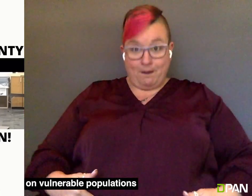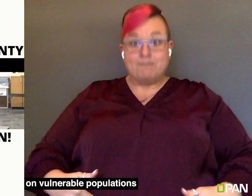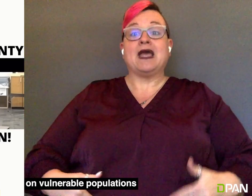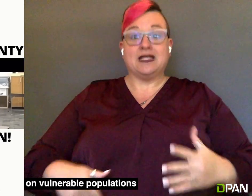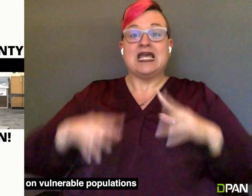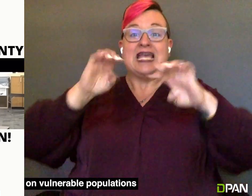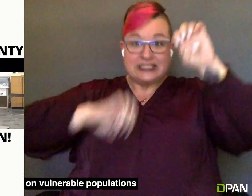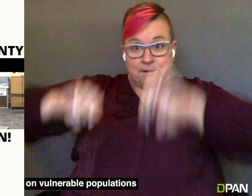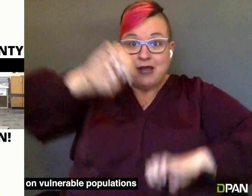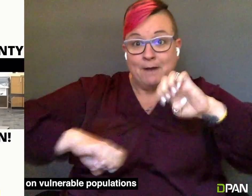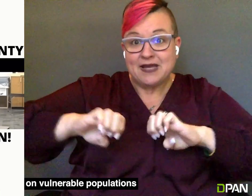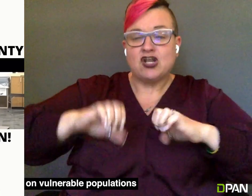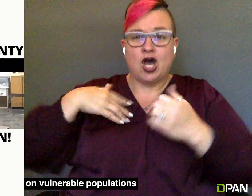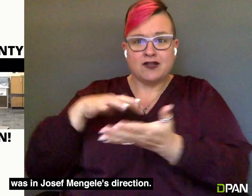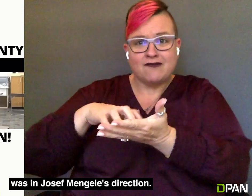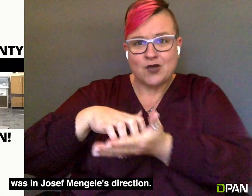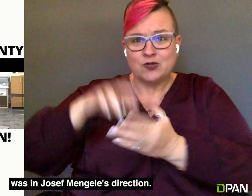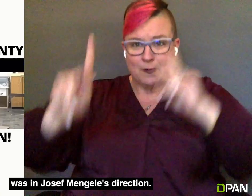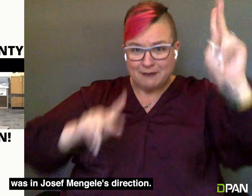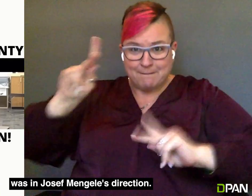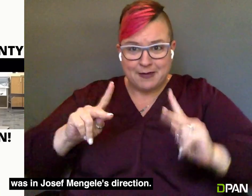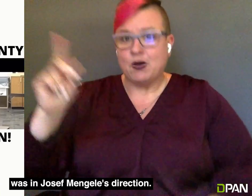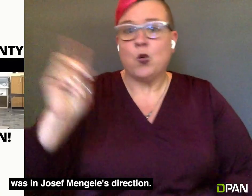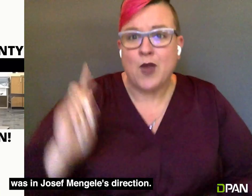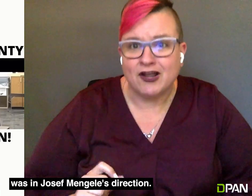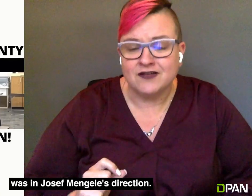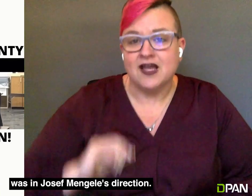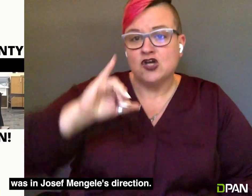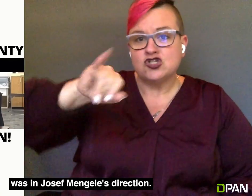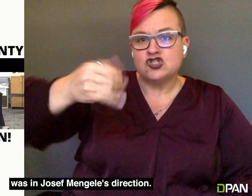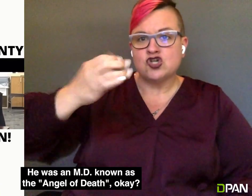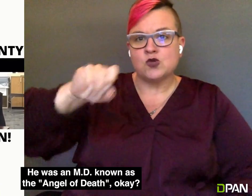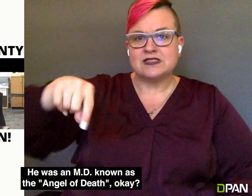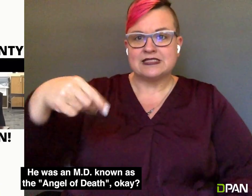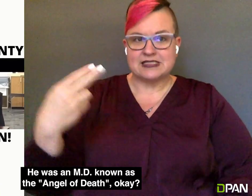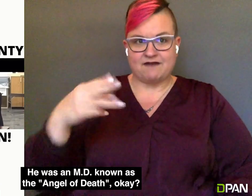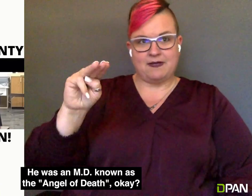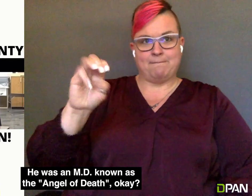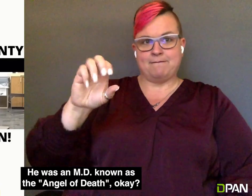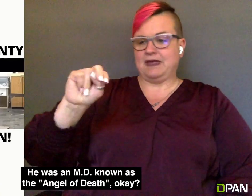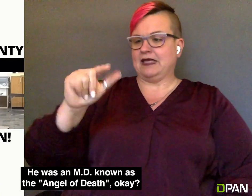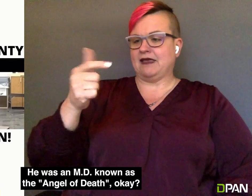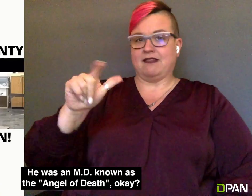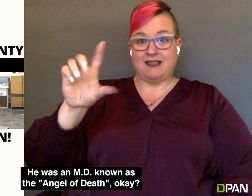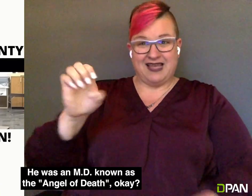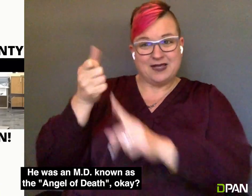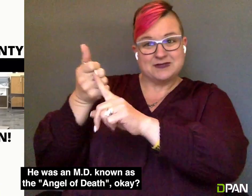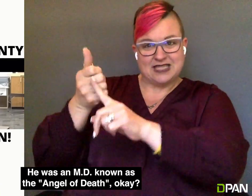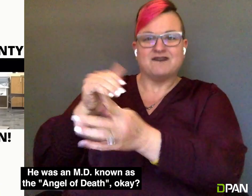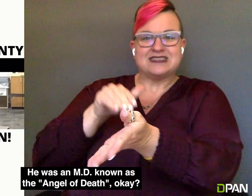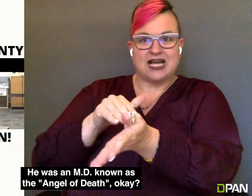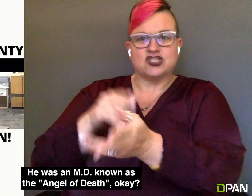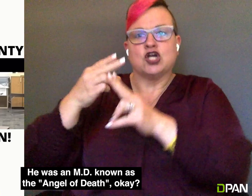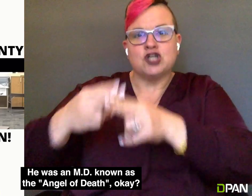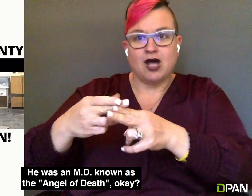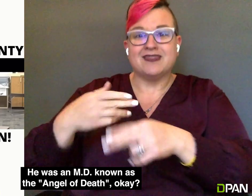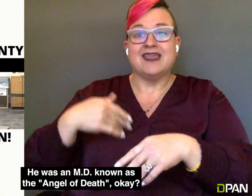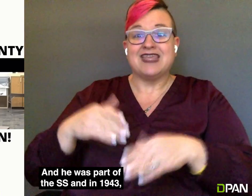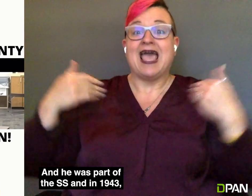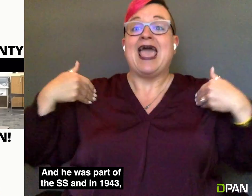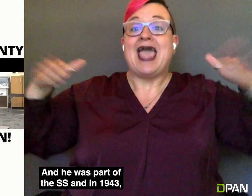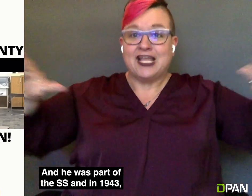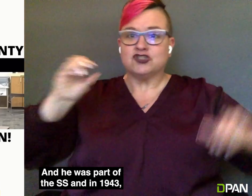medical protocols on vulnerable populations was in Joseph Mengele's direction. He was an MD known as the Angel of Death,